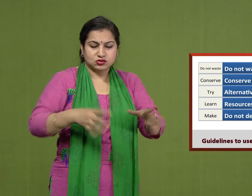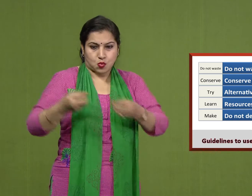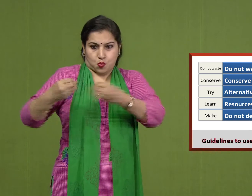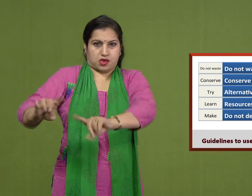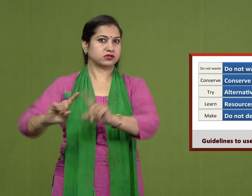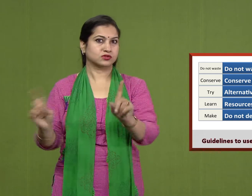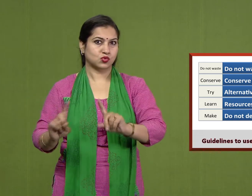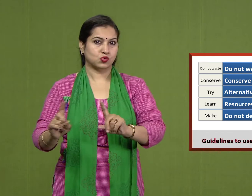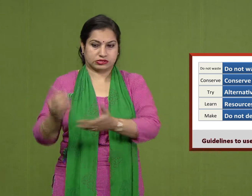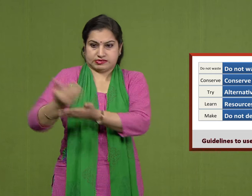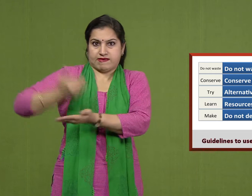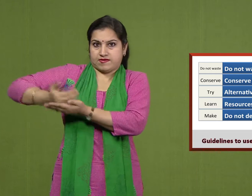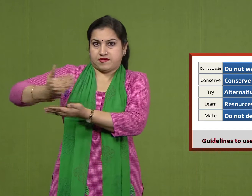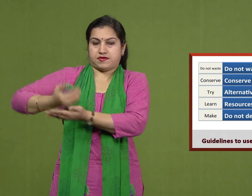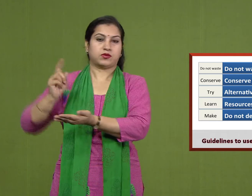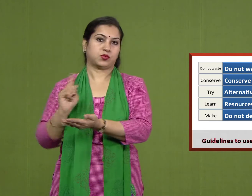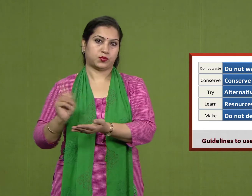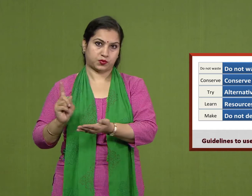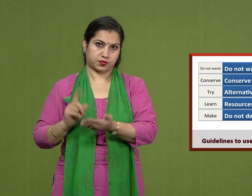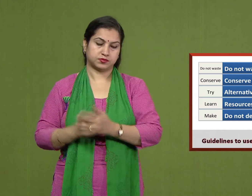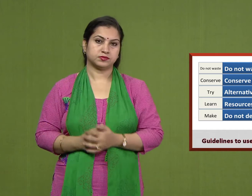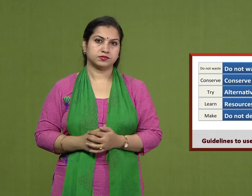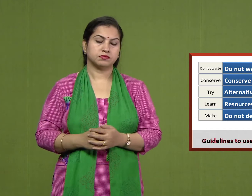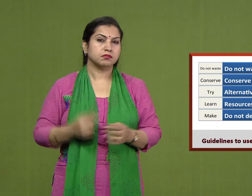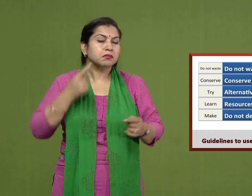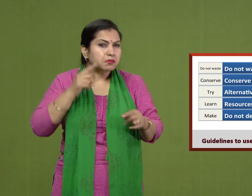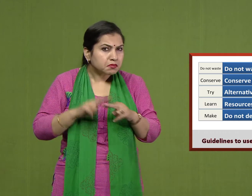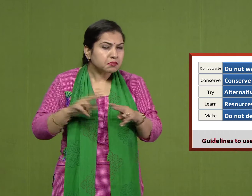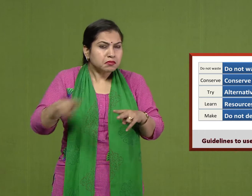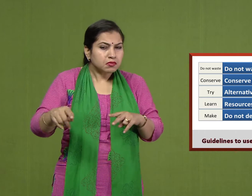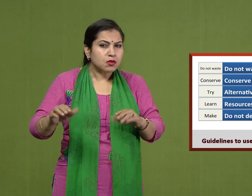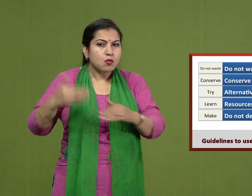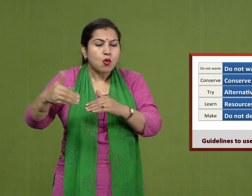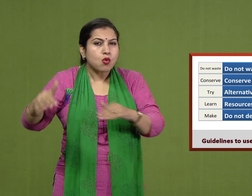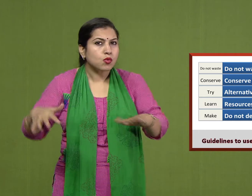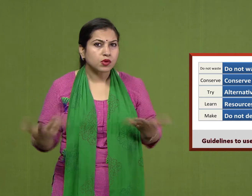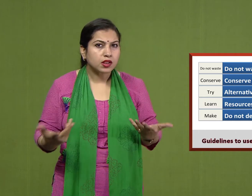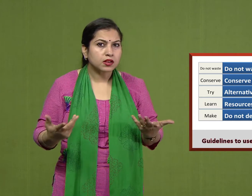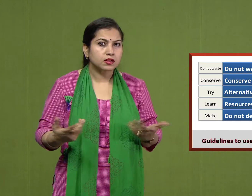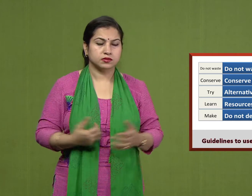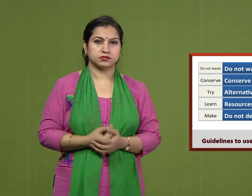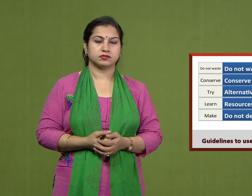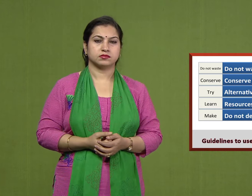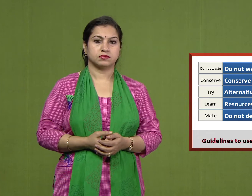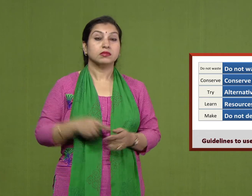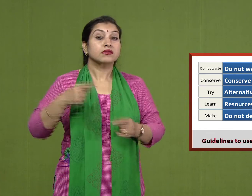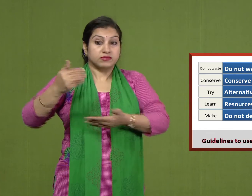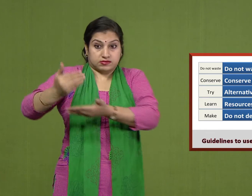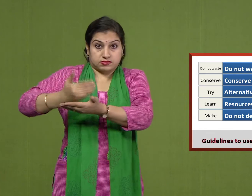and conserve them. What else can we do? Yes. While conserving